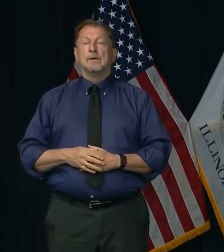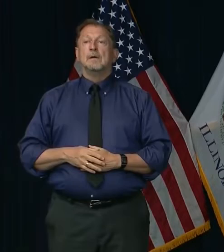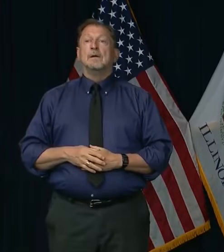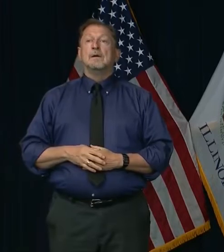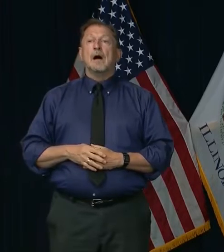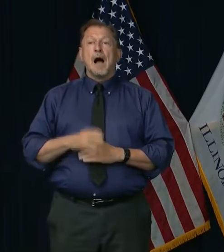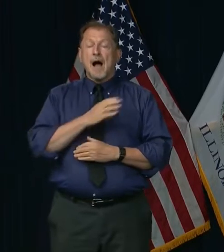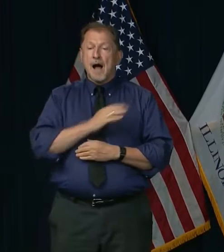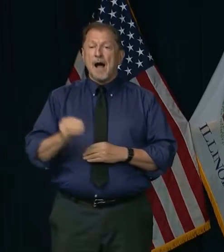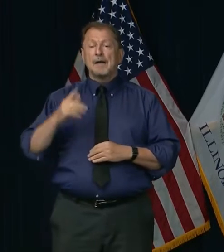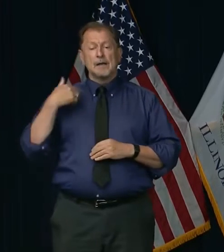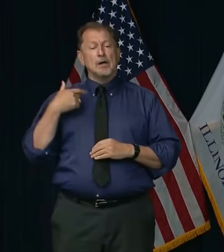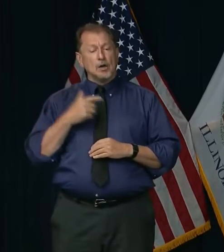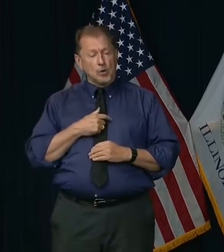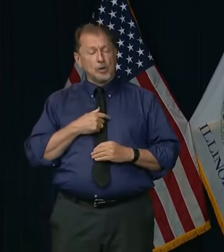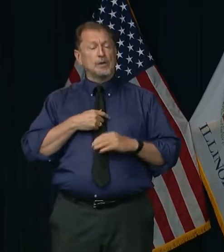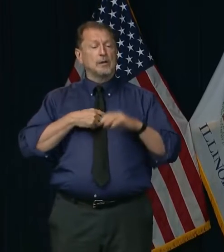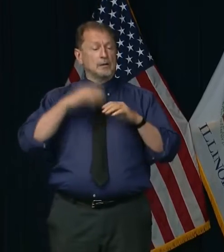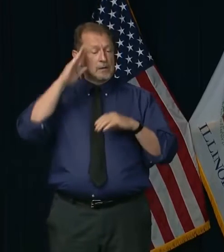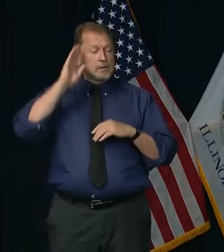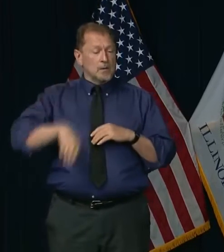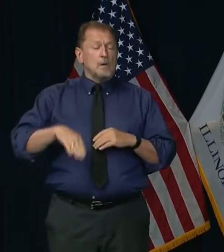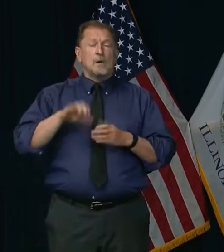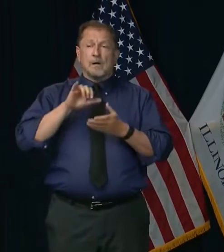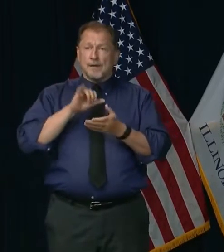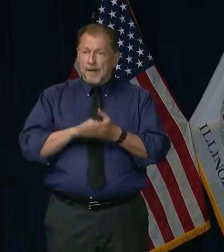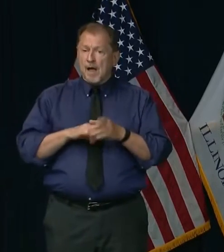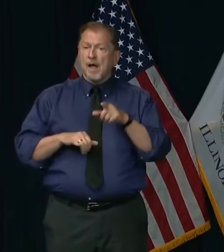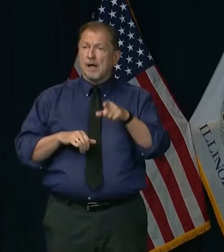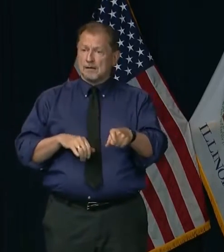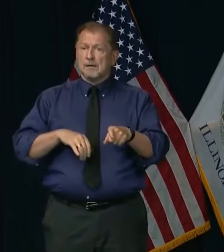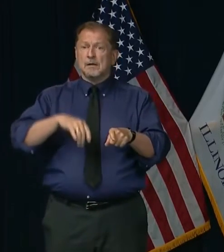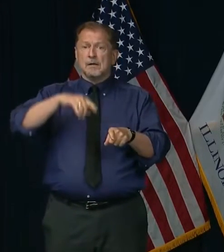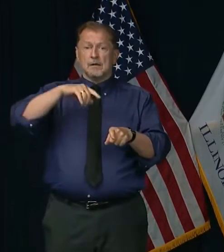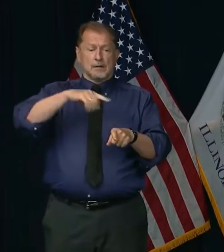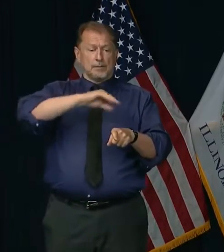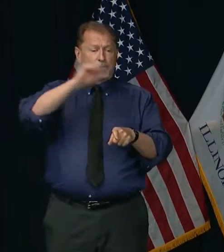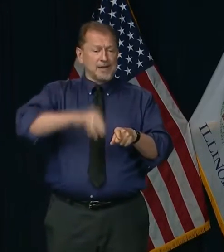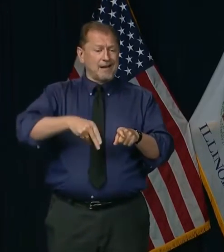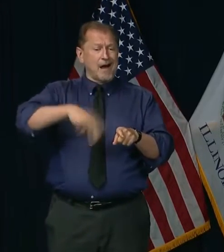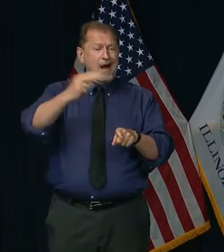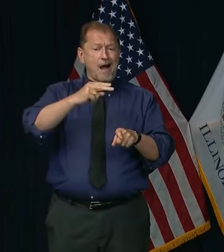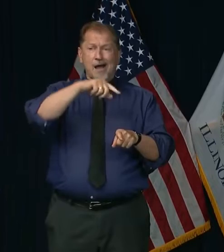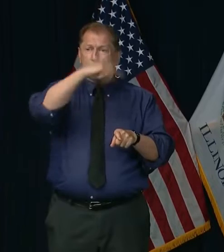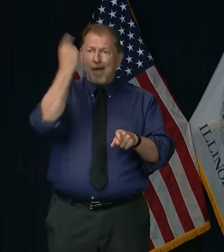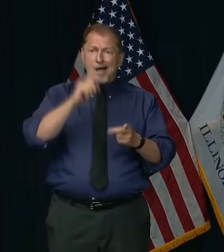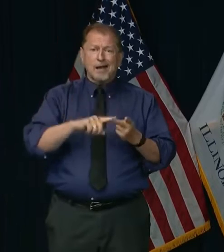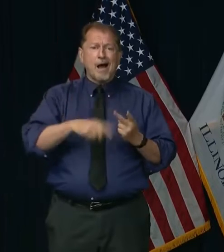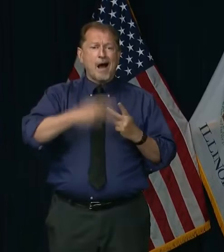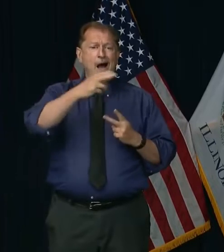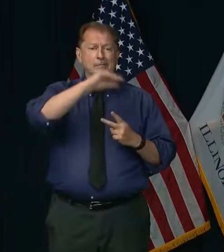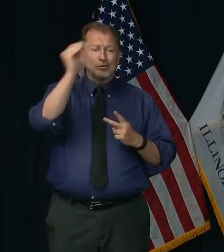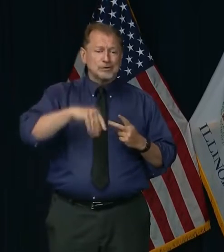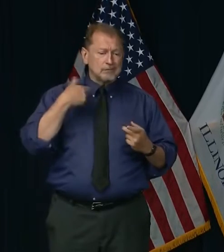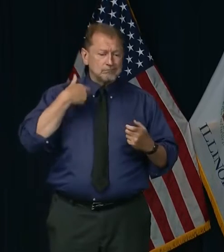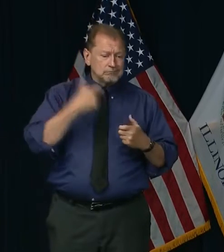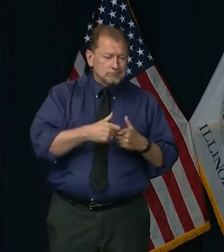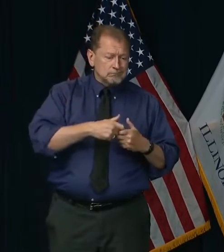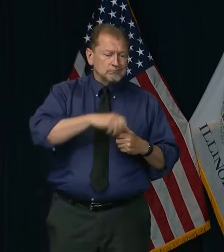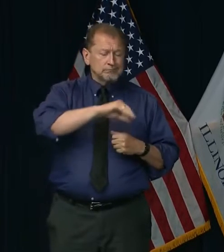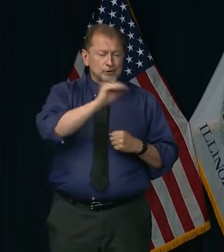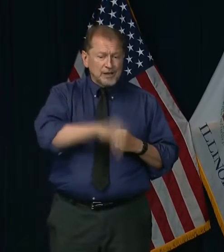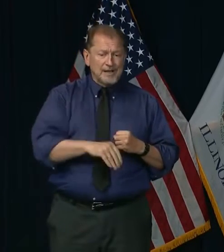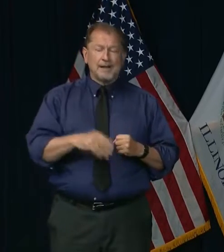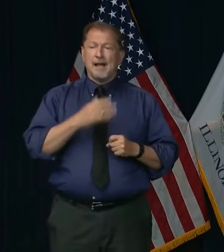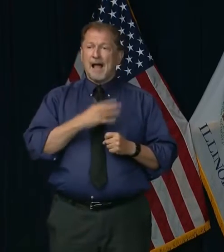for racial justice, has disproportionately taken black lives and caused disproportionate economic disruption in the black